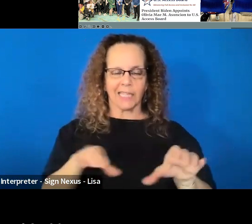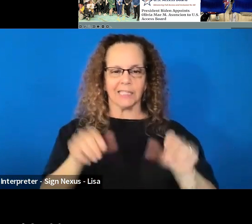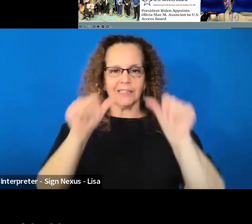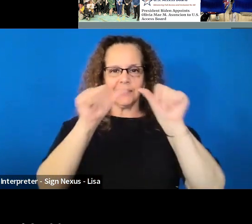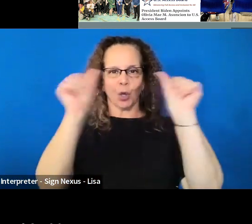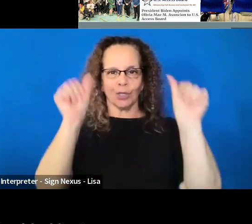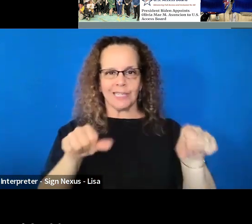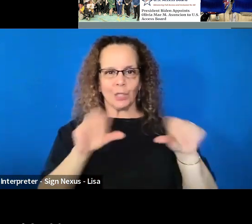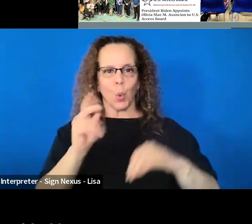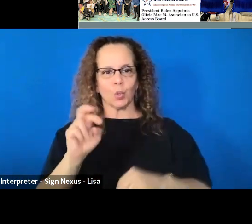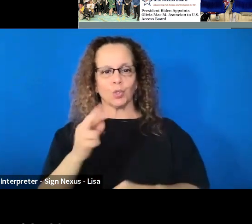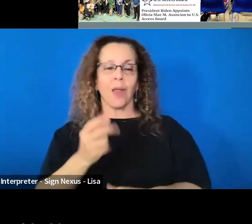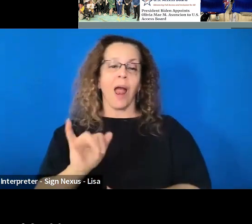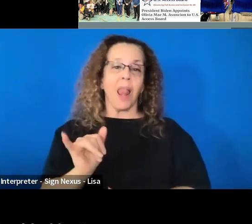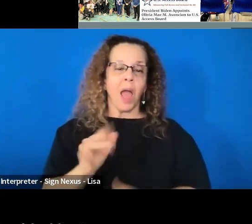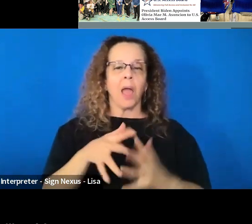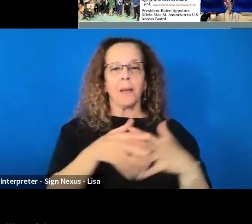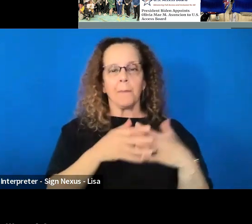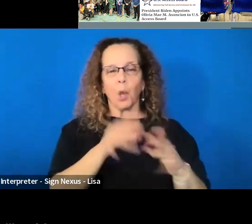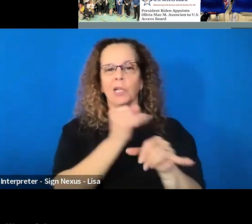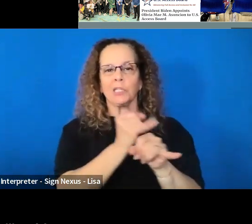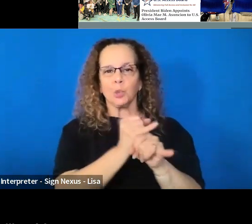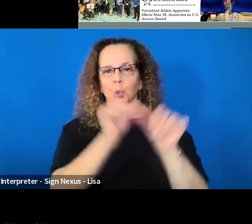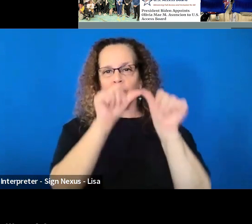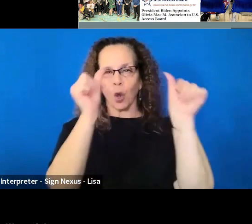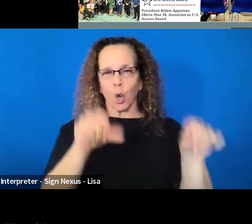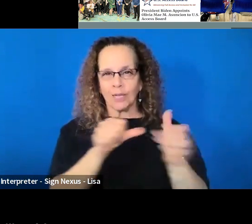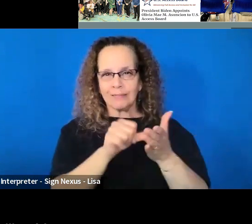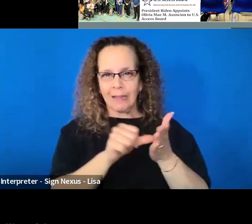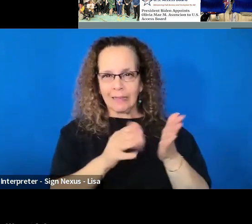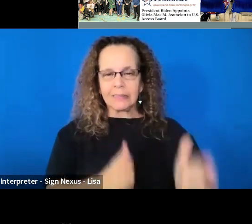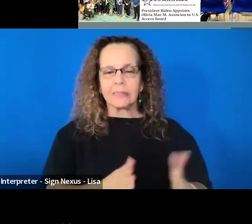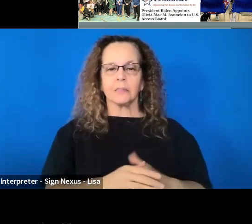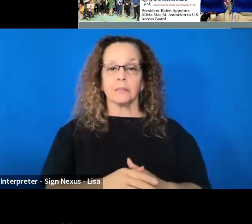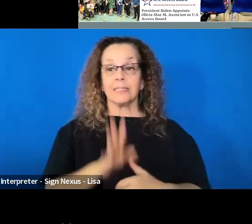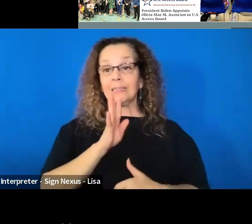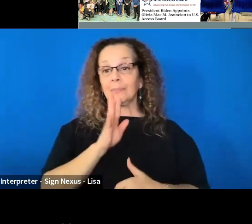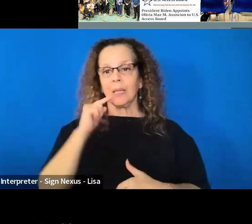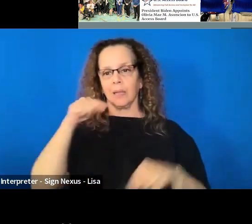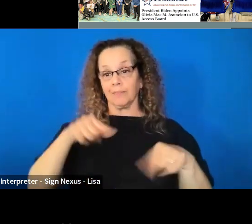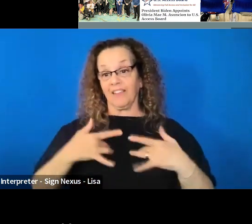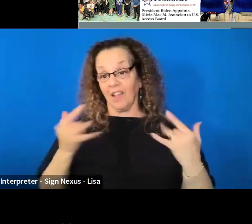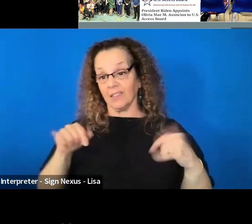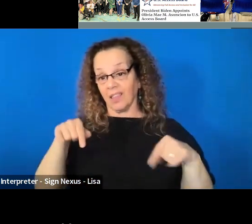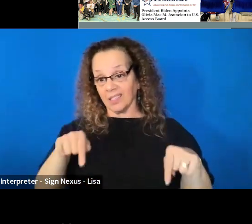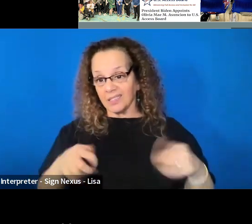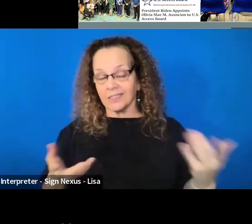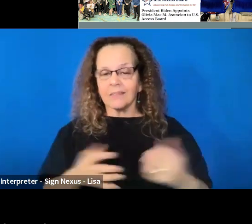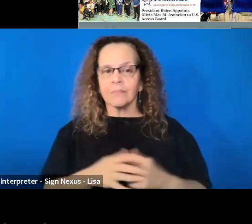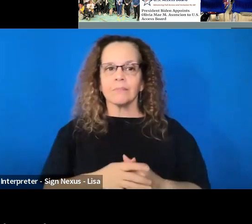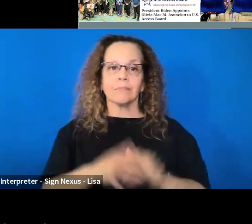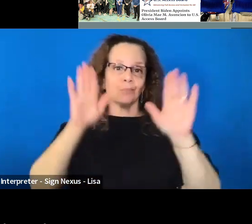the American Institute of Architects, speaking at events like this, I'm given the greatest opportunities